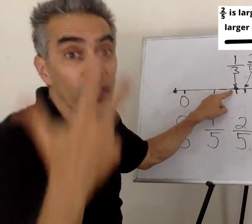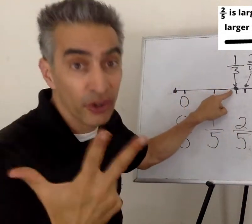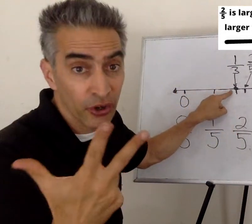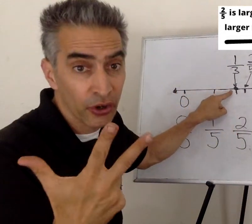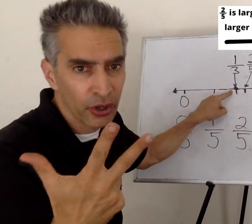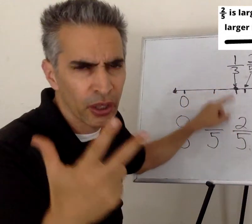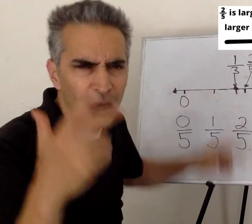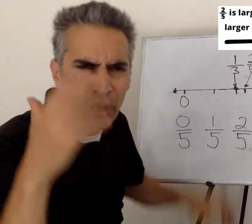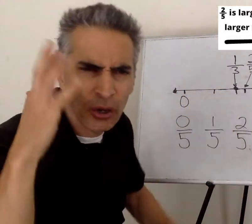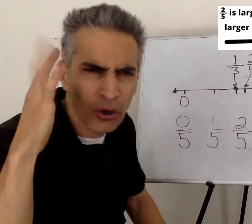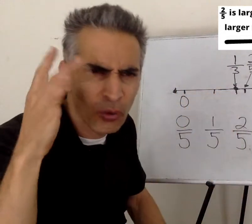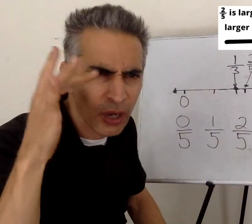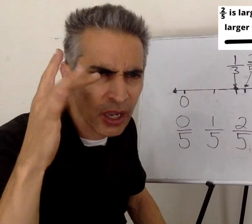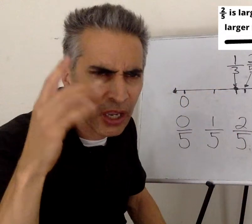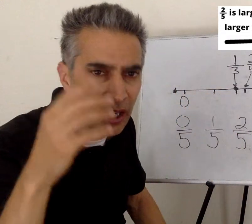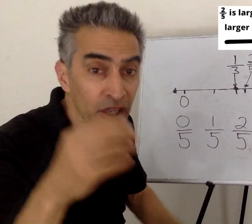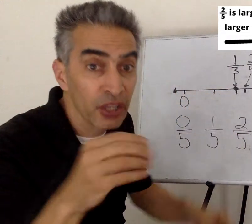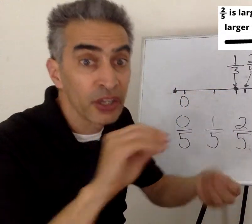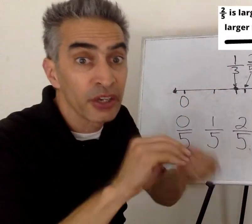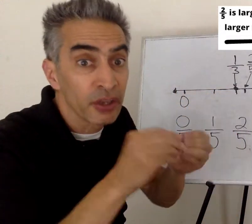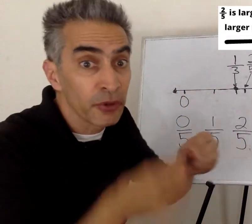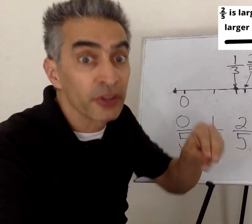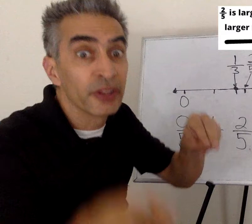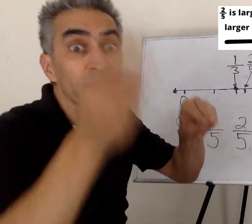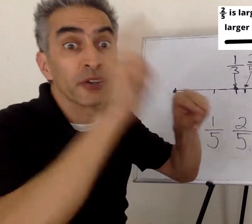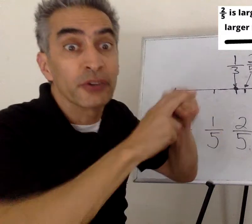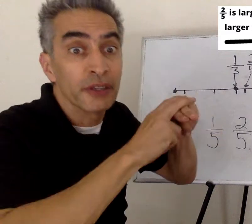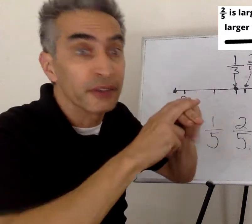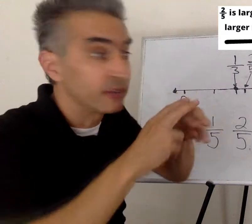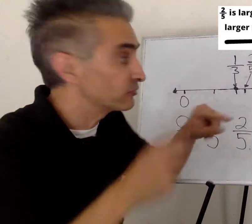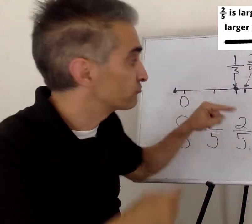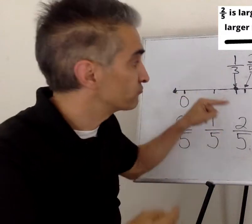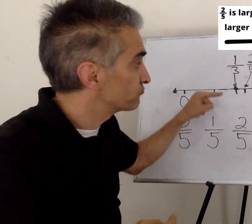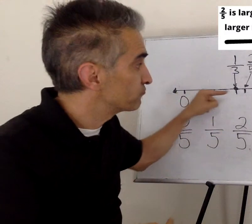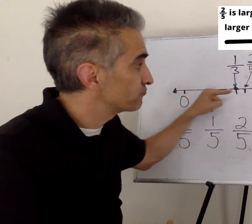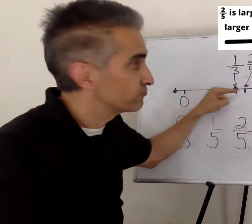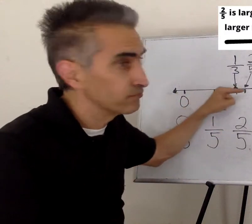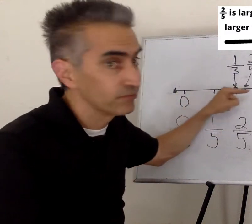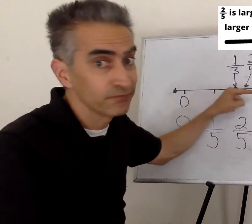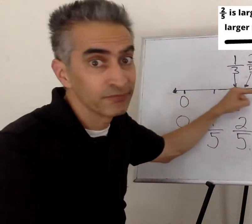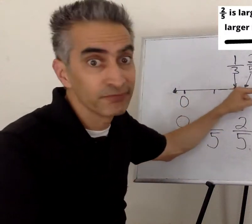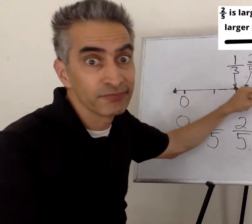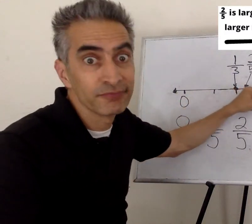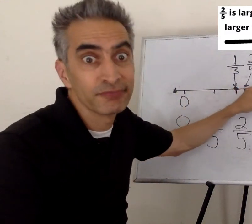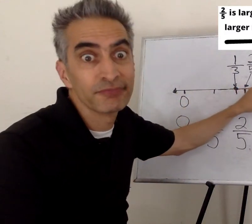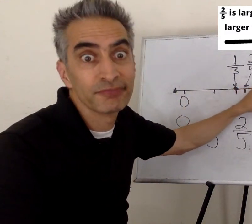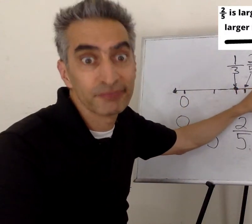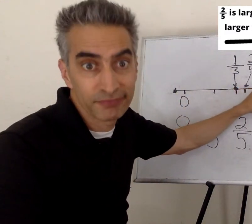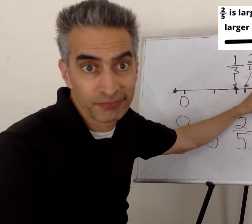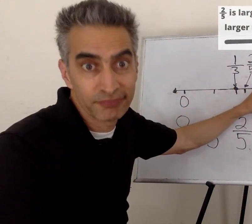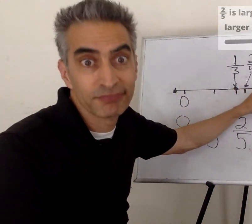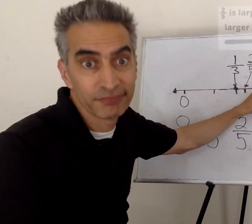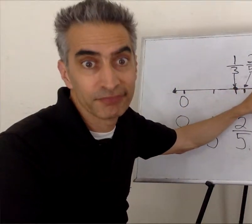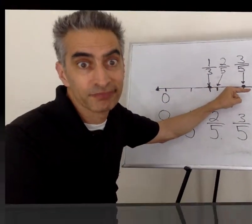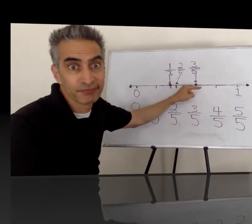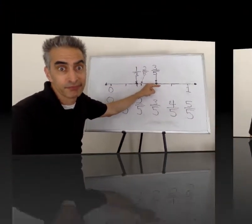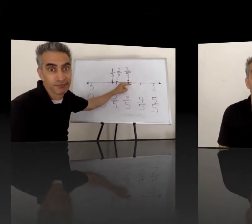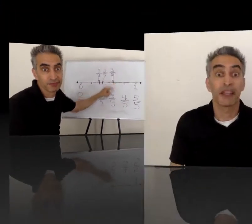because the numbers increase as you head to the right on the number line.